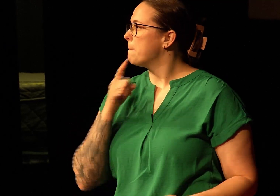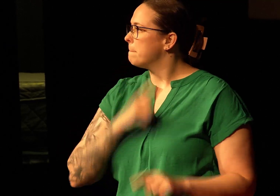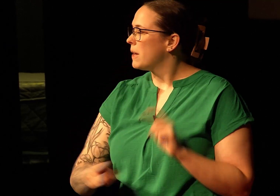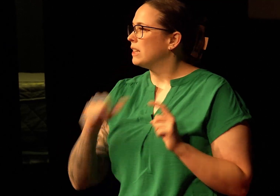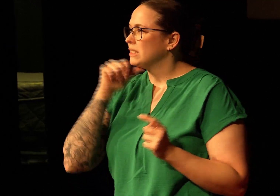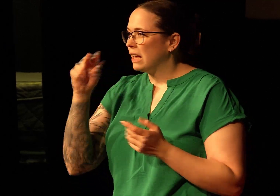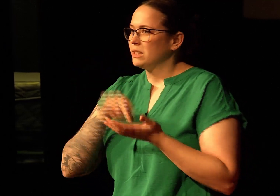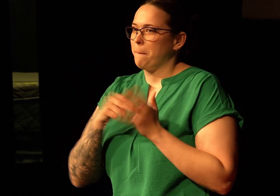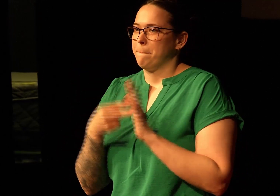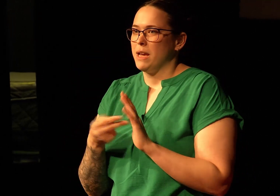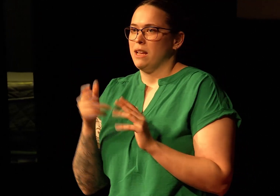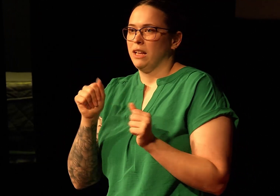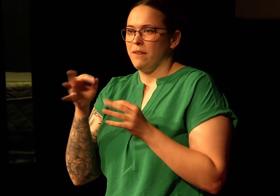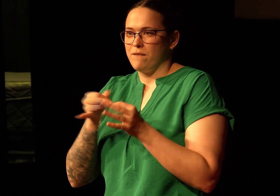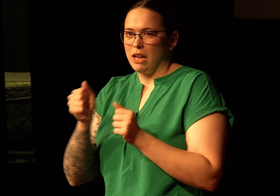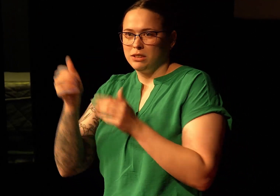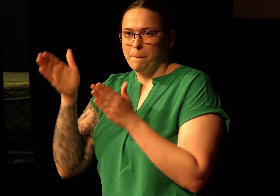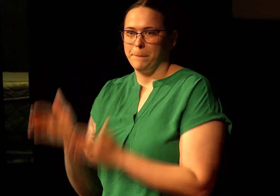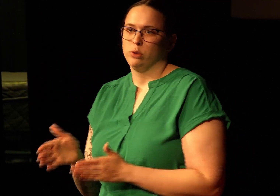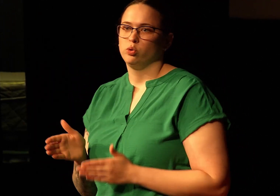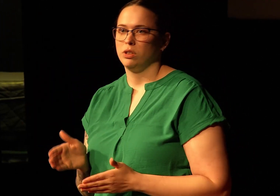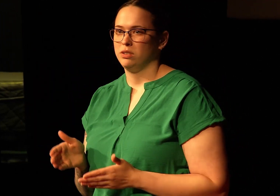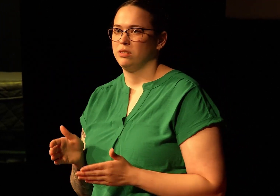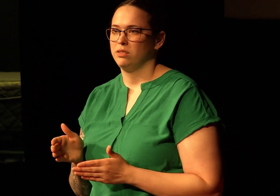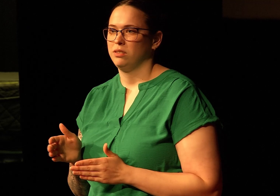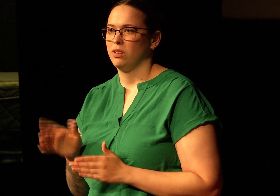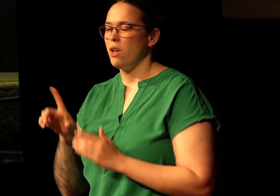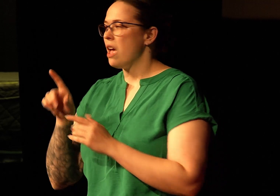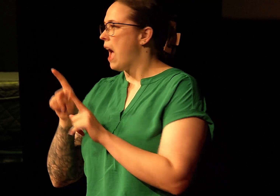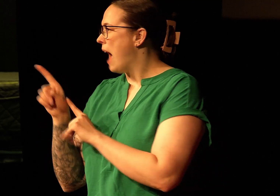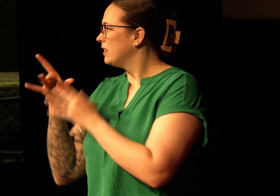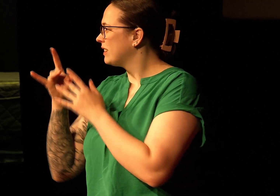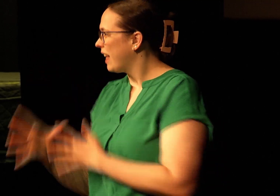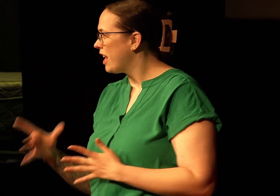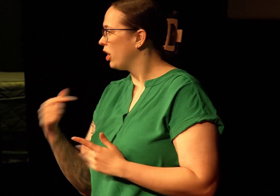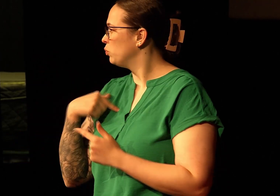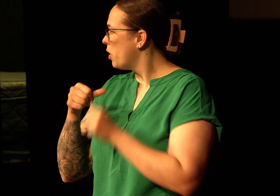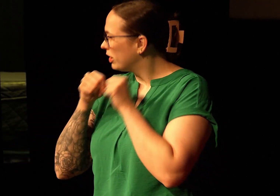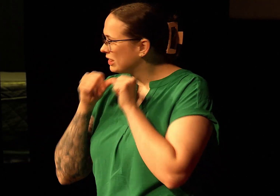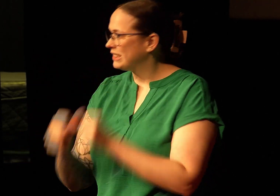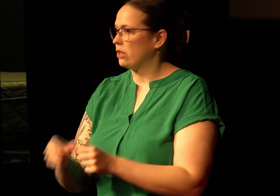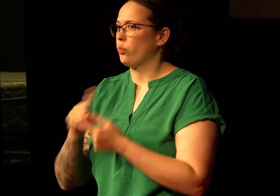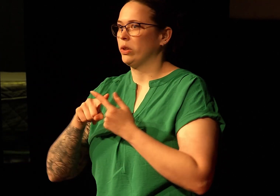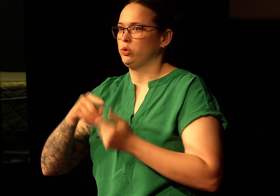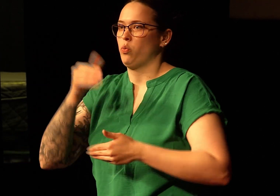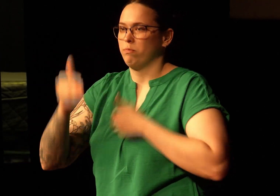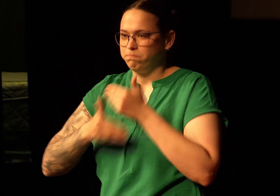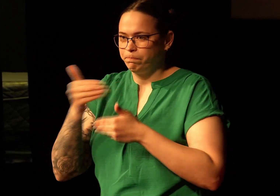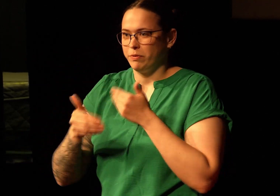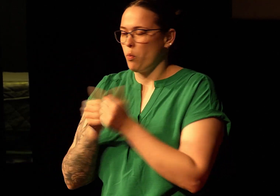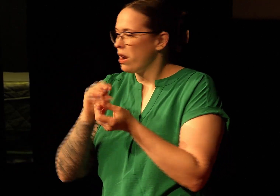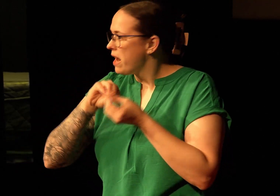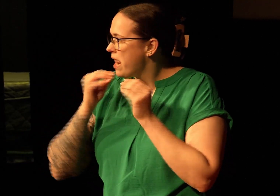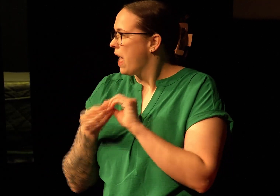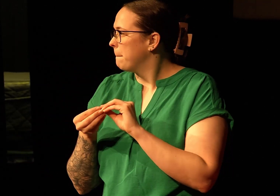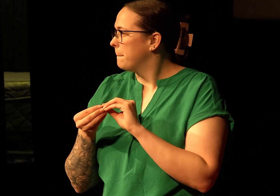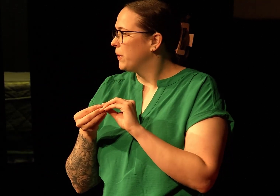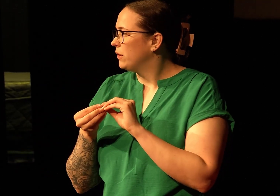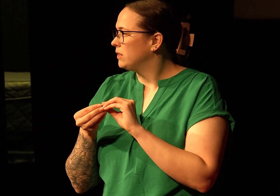numbers. However, defining a person, you can't use that number. As leaders, we are dealing with numbers on a continuous basis.